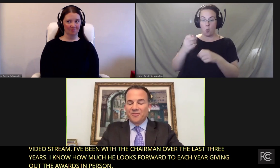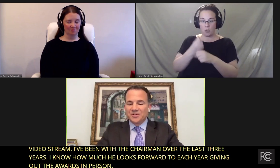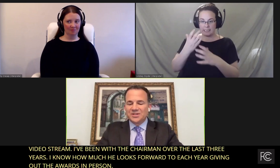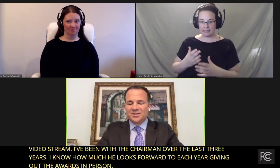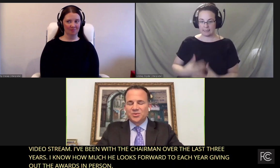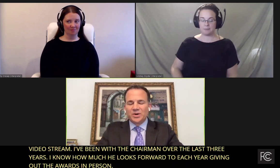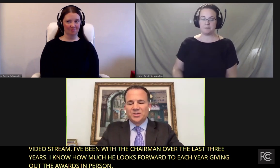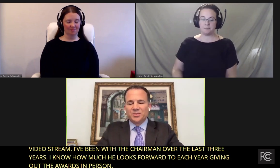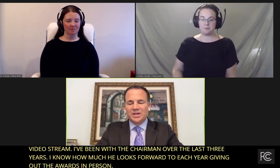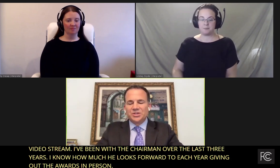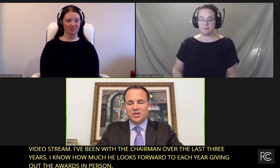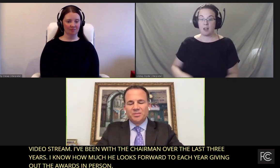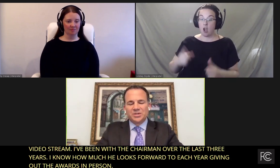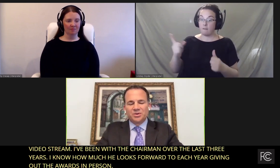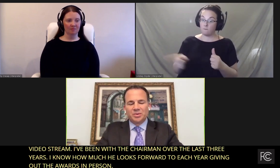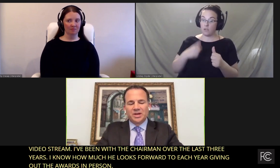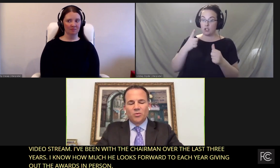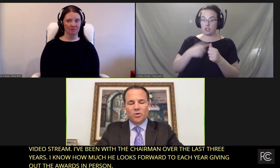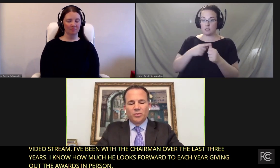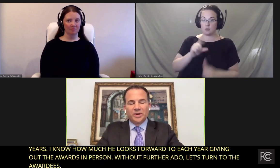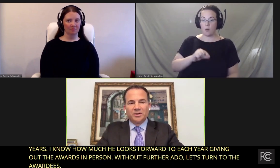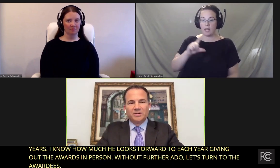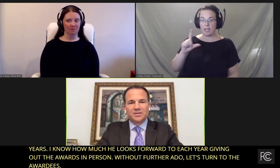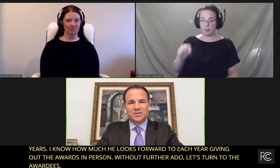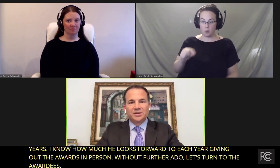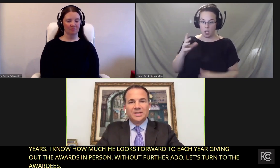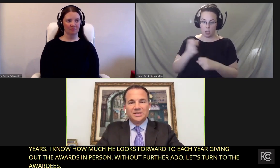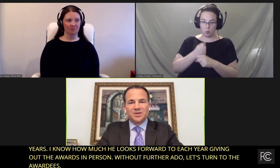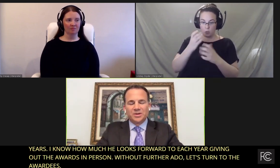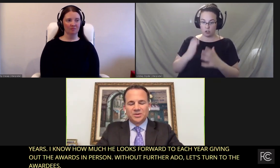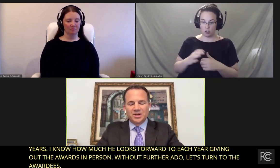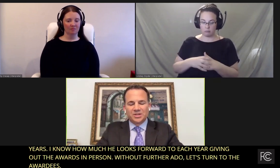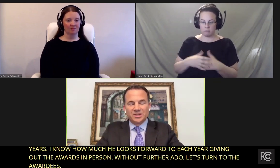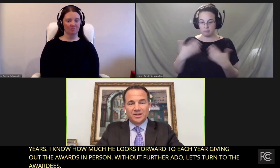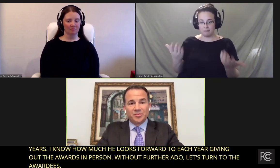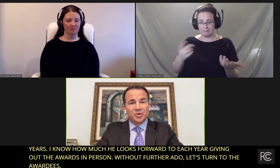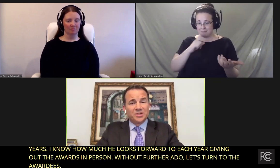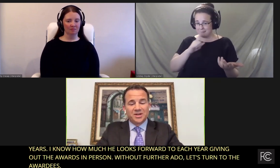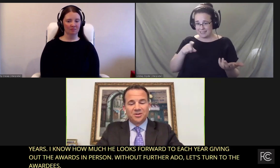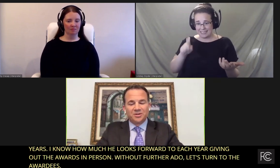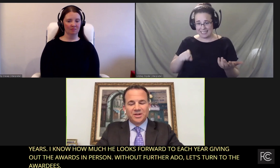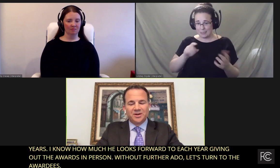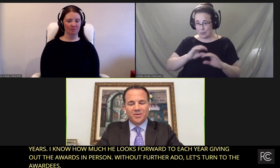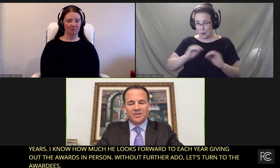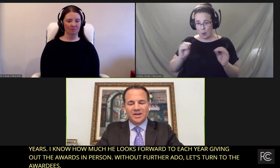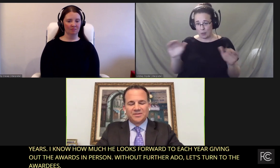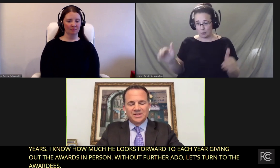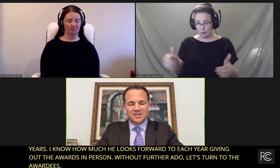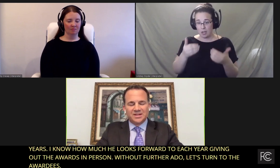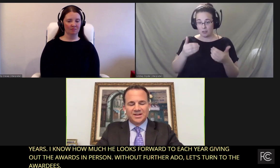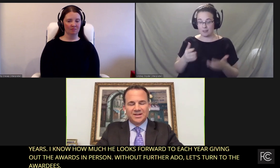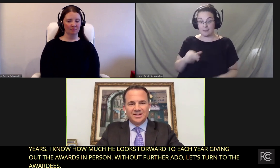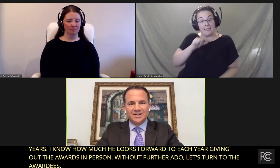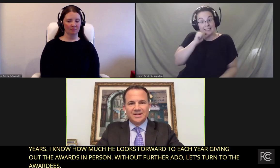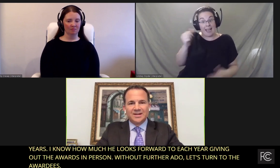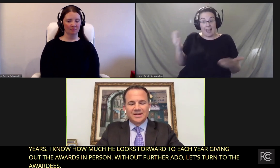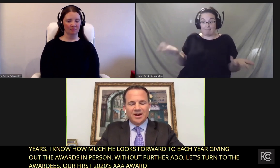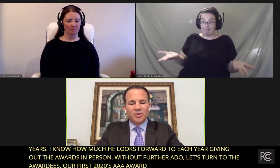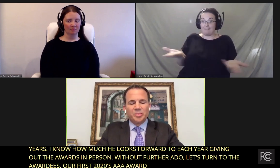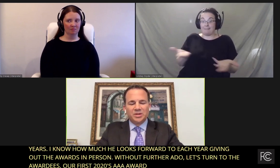Our first 2020 chairman's AAA award winner certainly needs no introduction and particularly around the FCC.